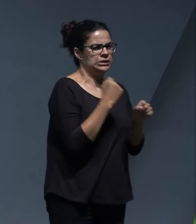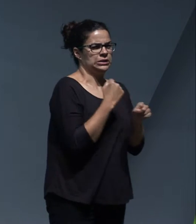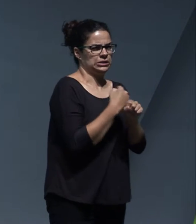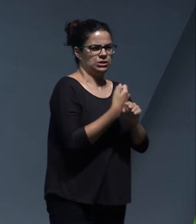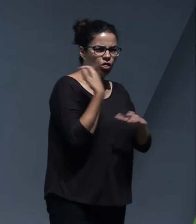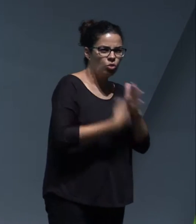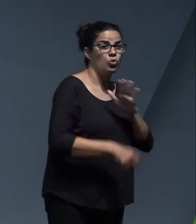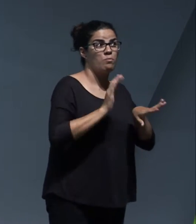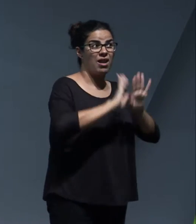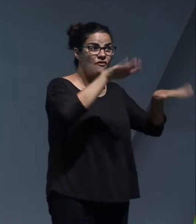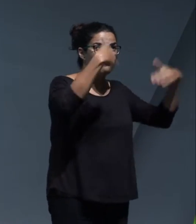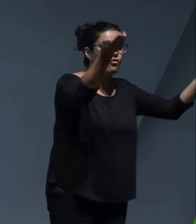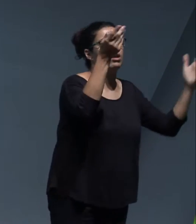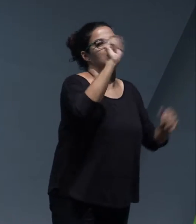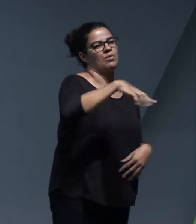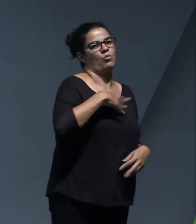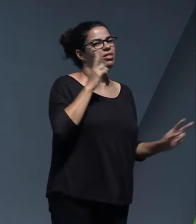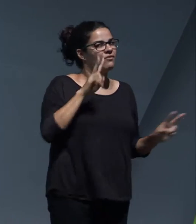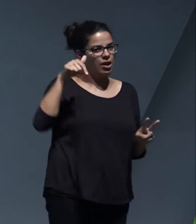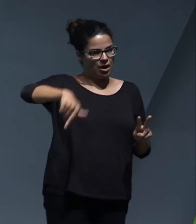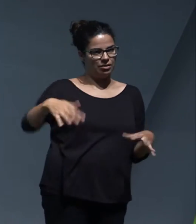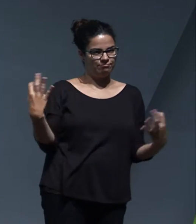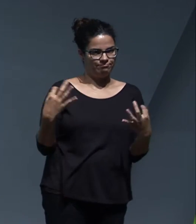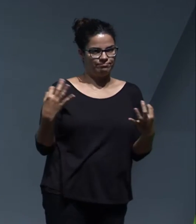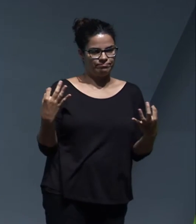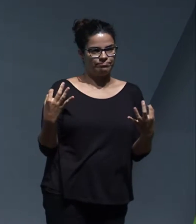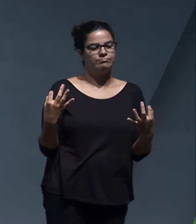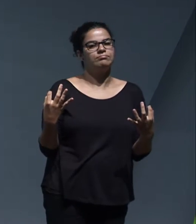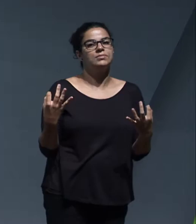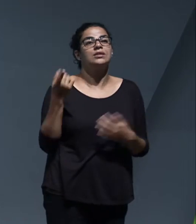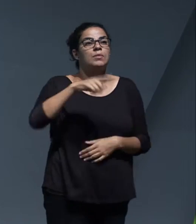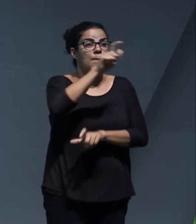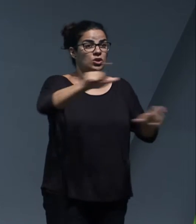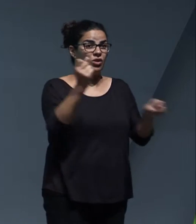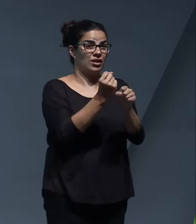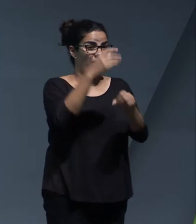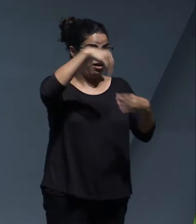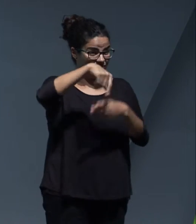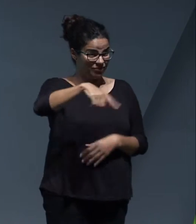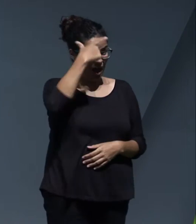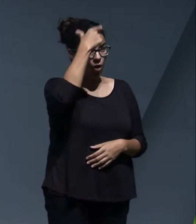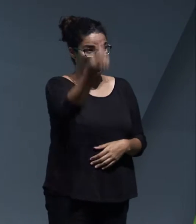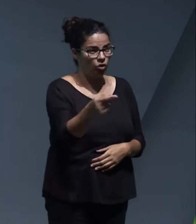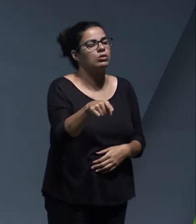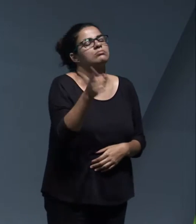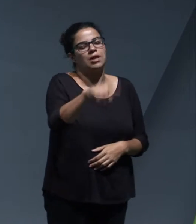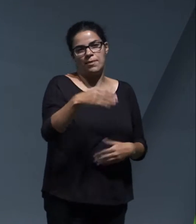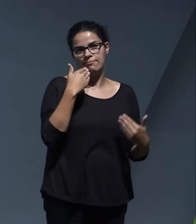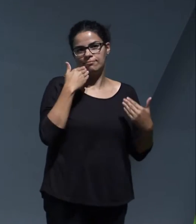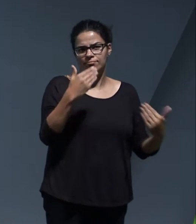in order to broadcast everything that was going on here to the rest of the world. I'd like to also thank all the auditorium staff